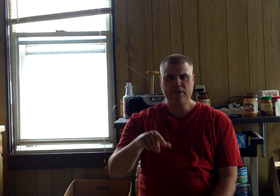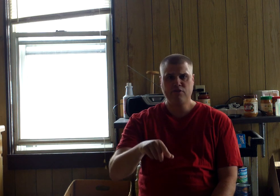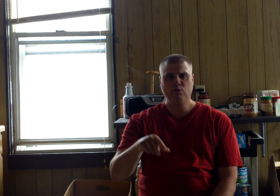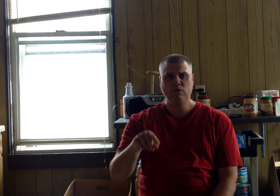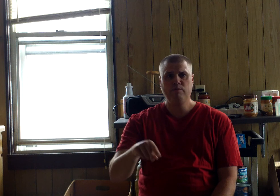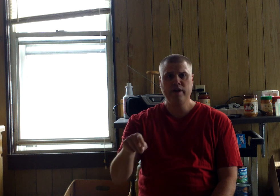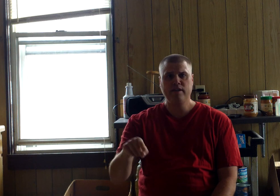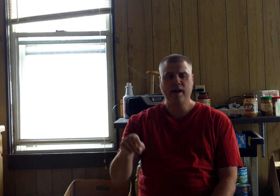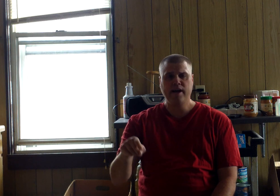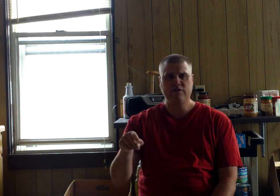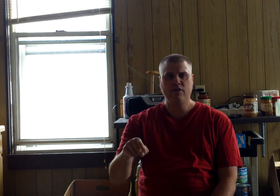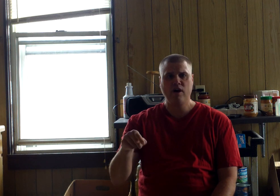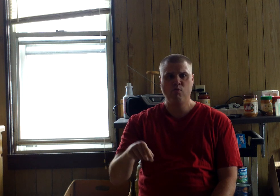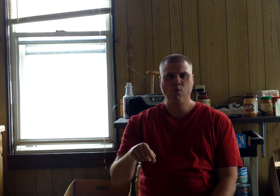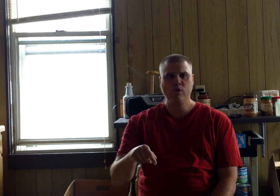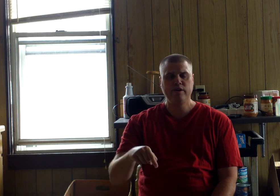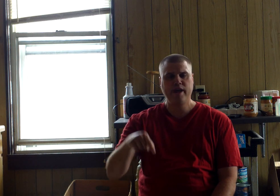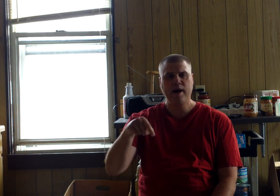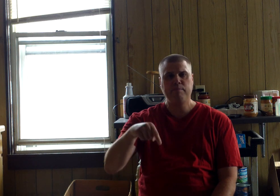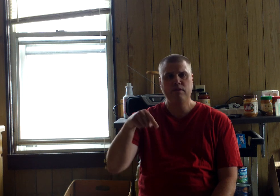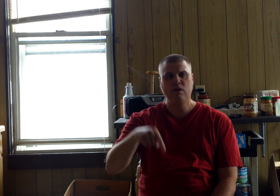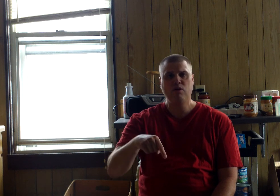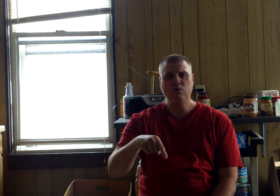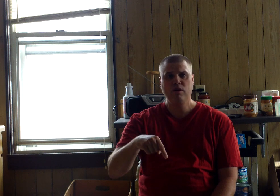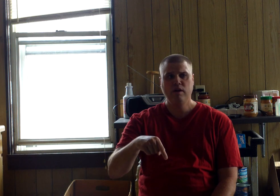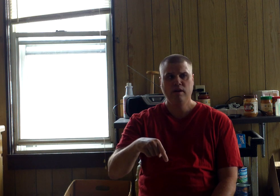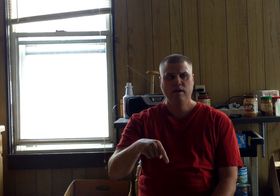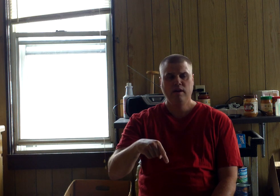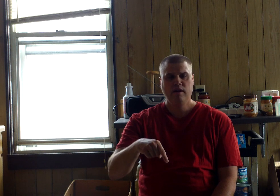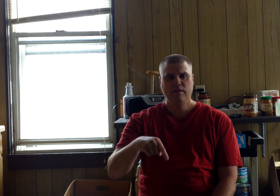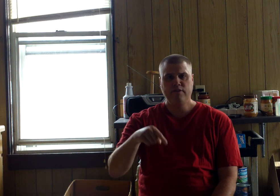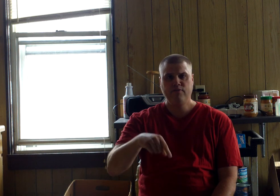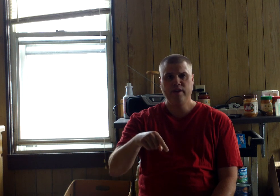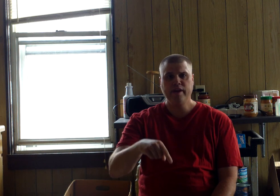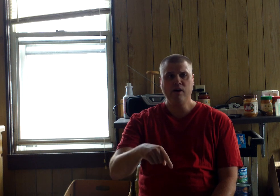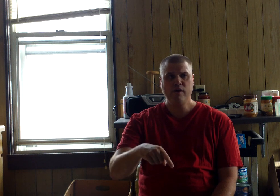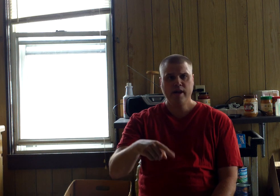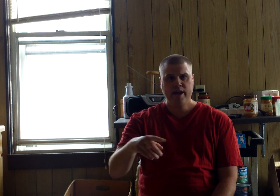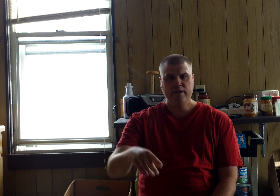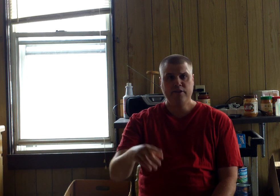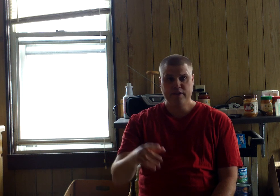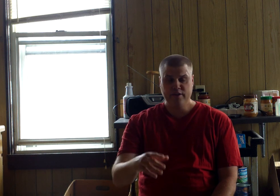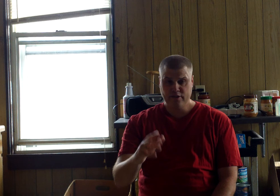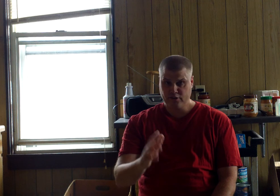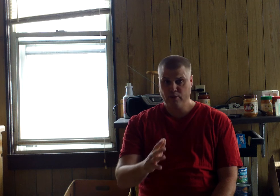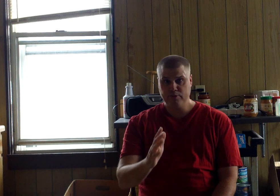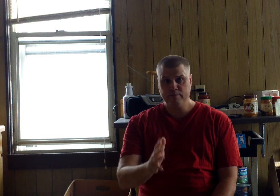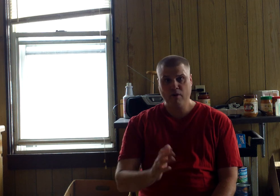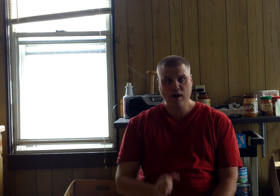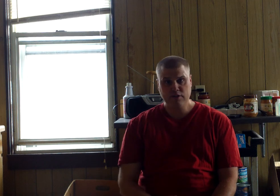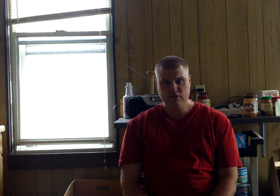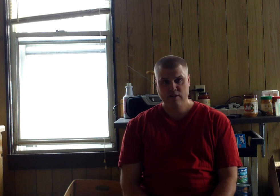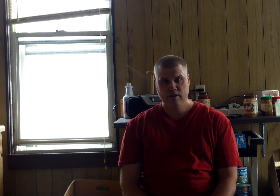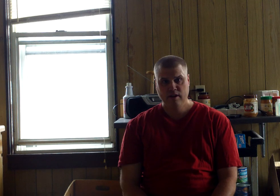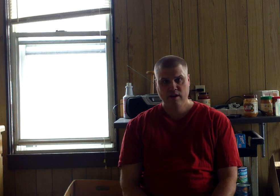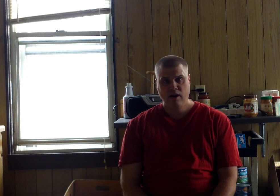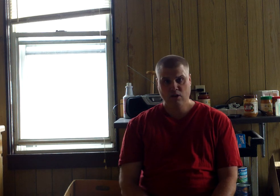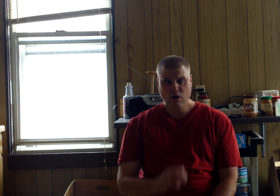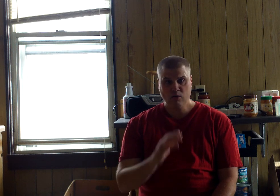NationalLibertyAlliance.org down below this video in the description box, along